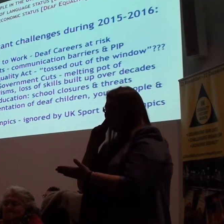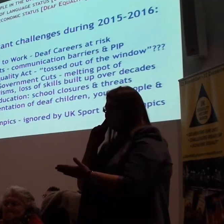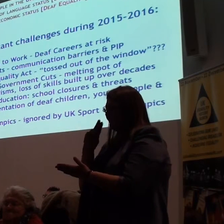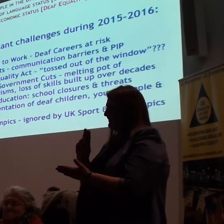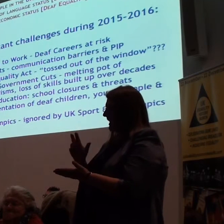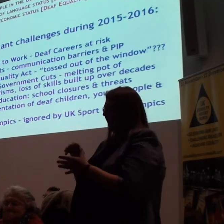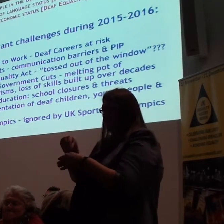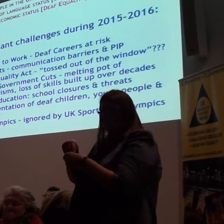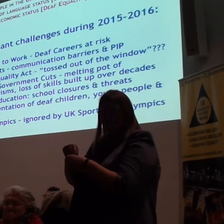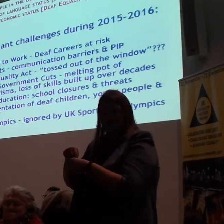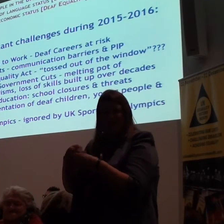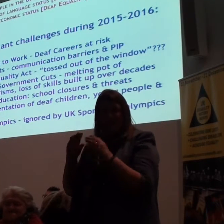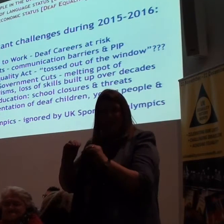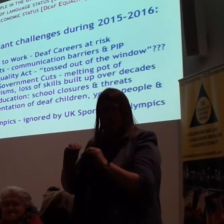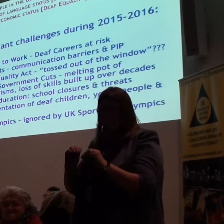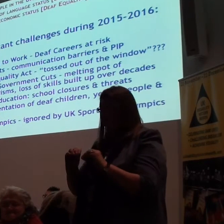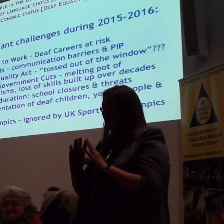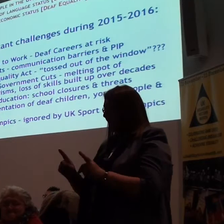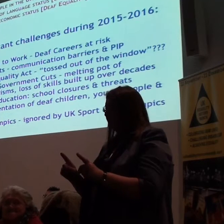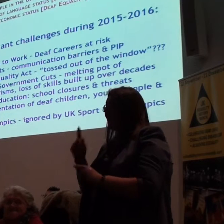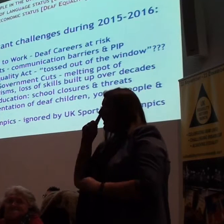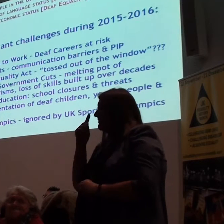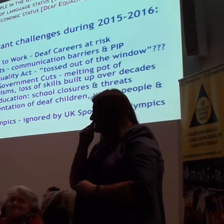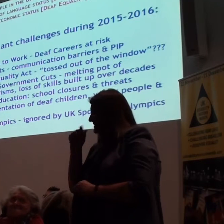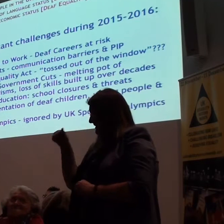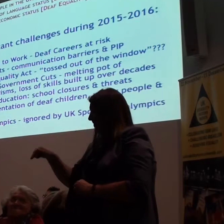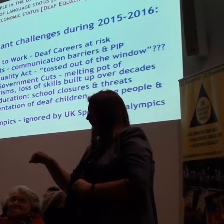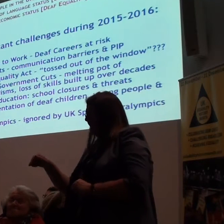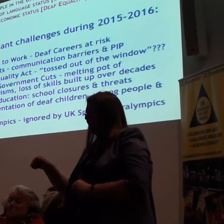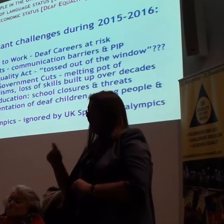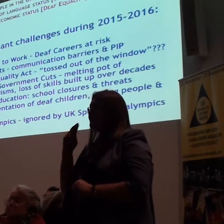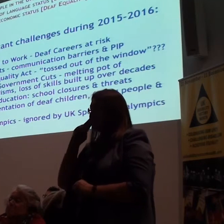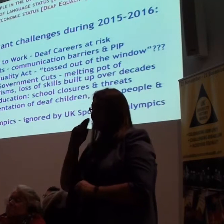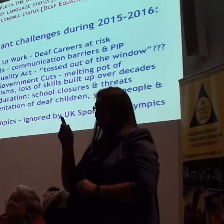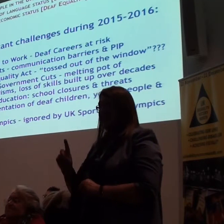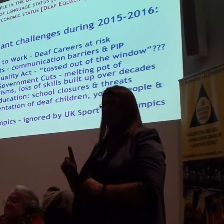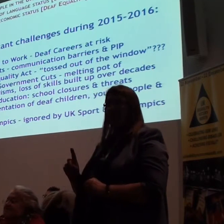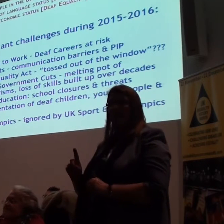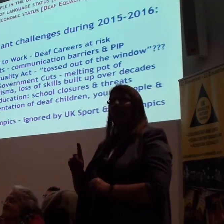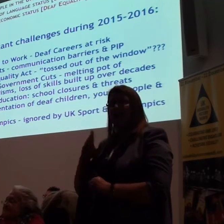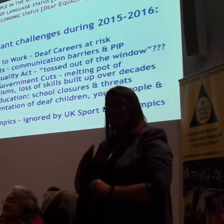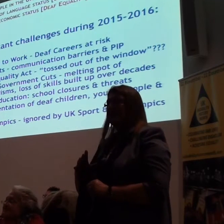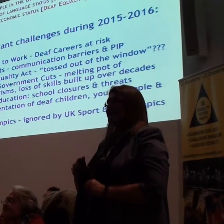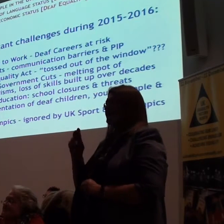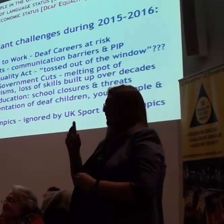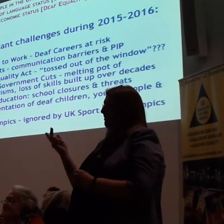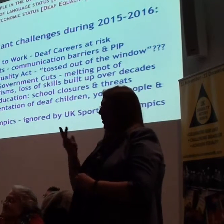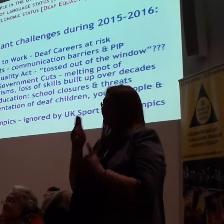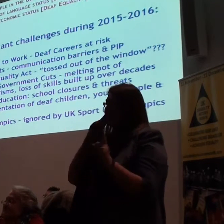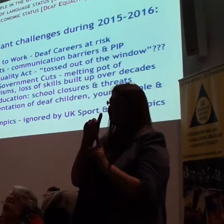Getting rid of deaf education. The evidence is there. We